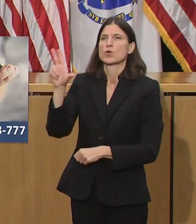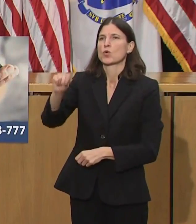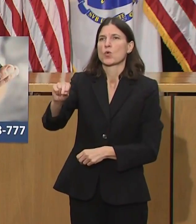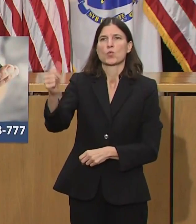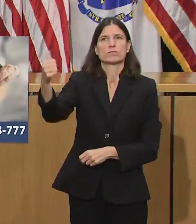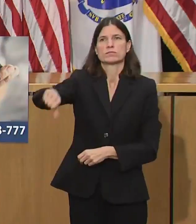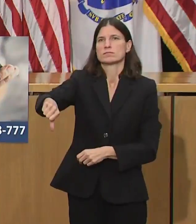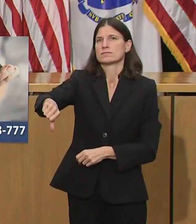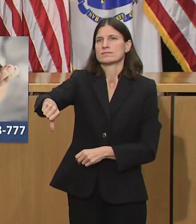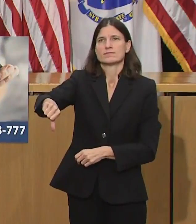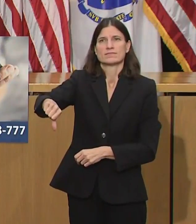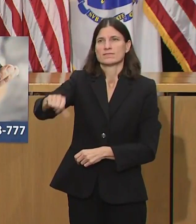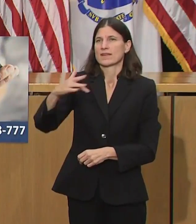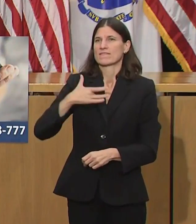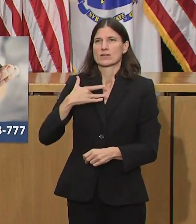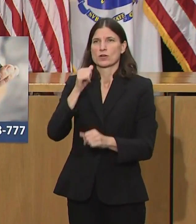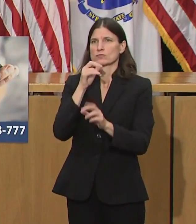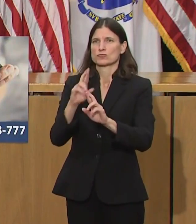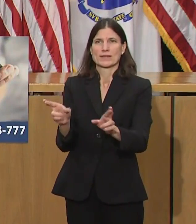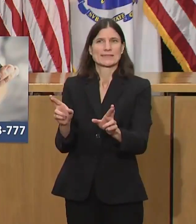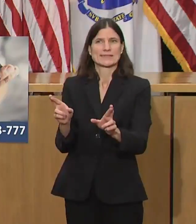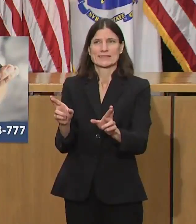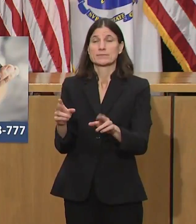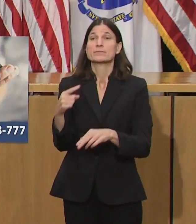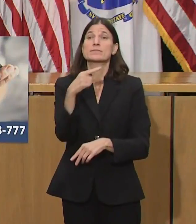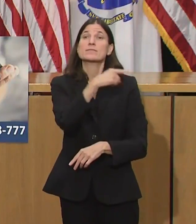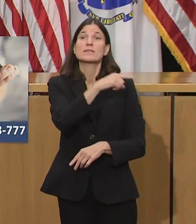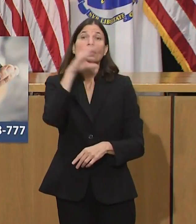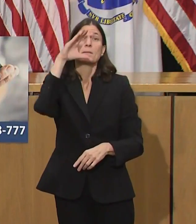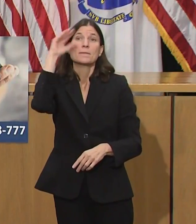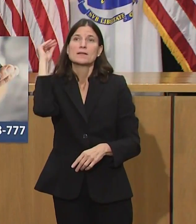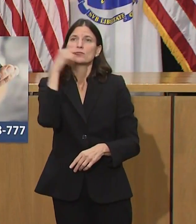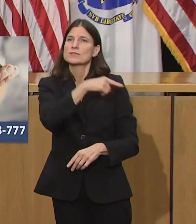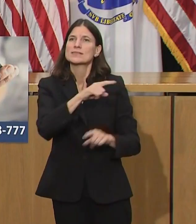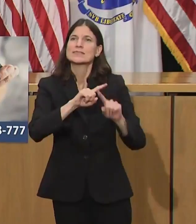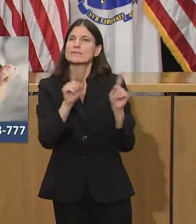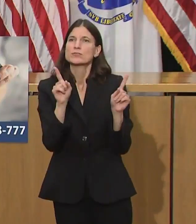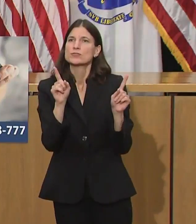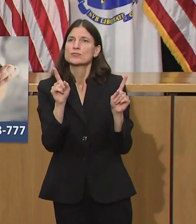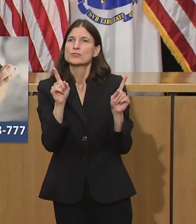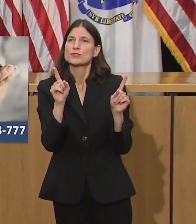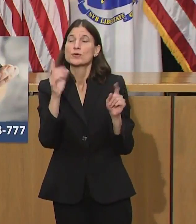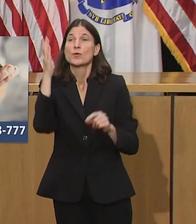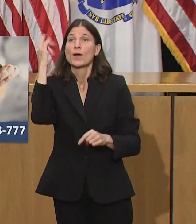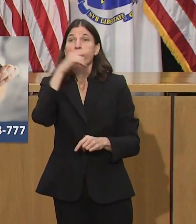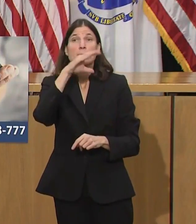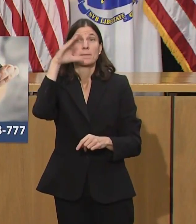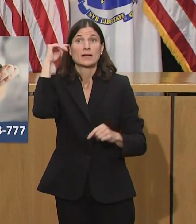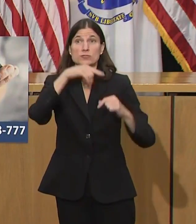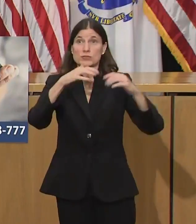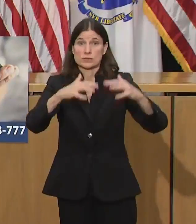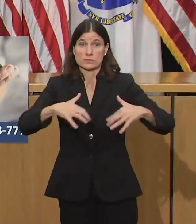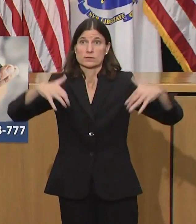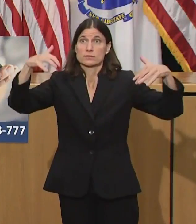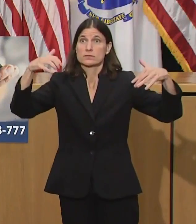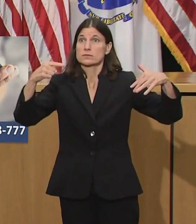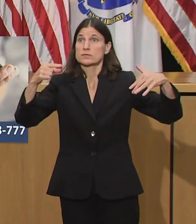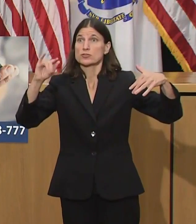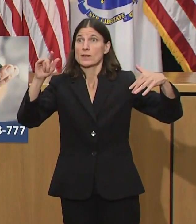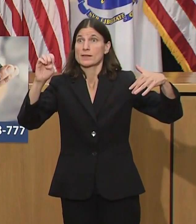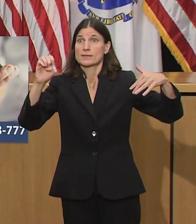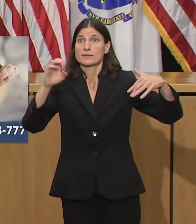Relative to Gillette their season at least relative to the football team is longer